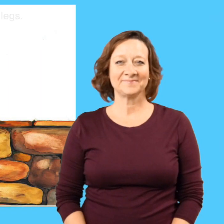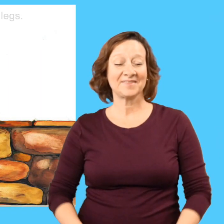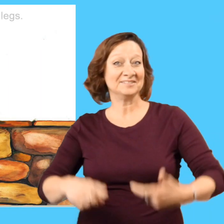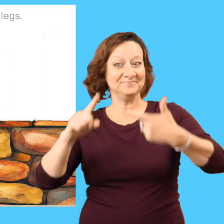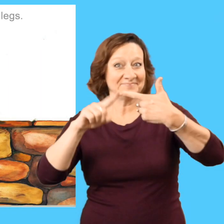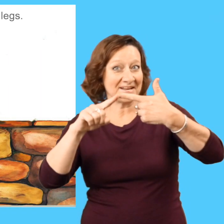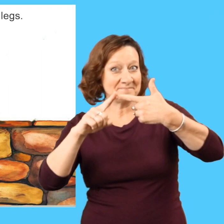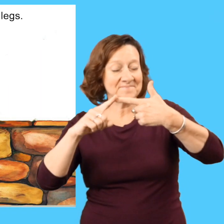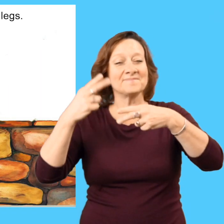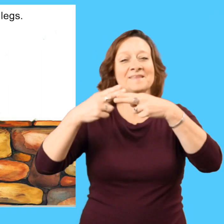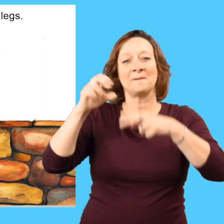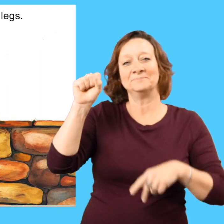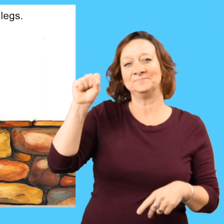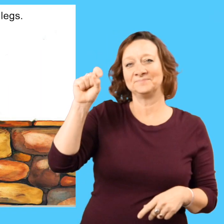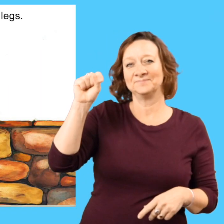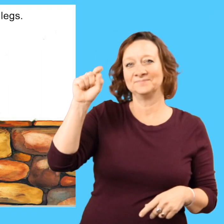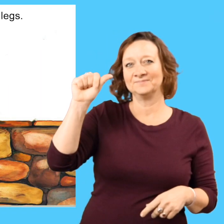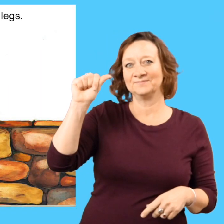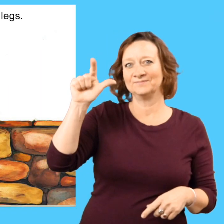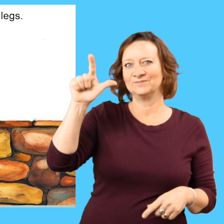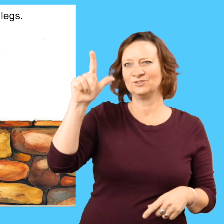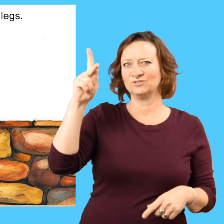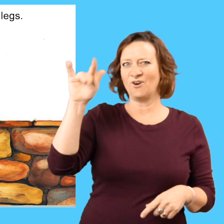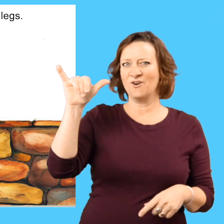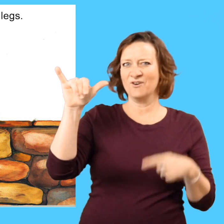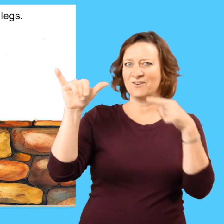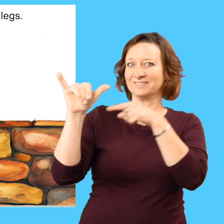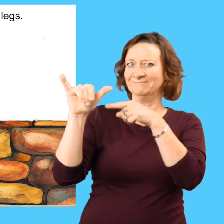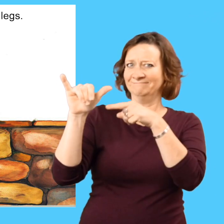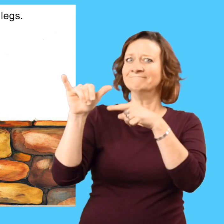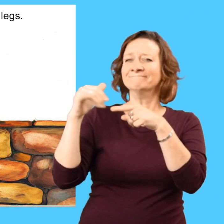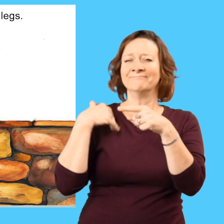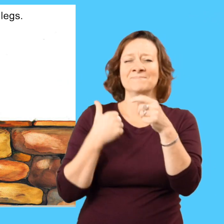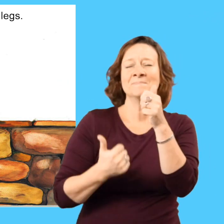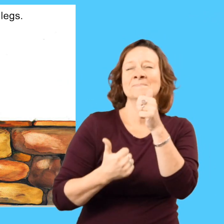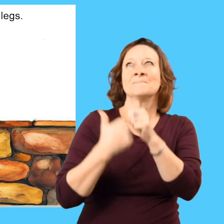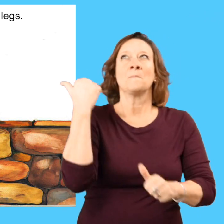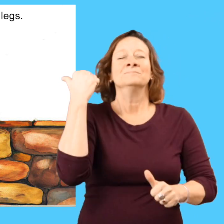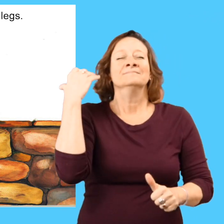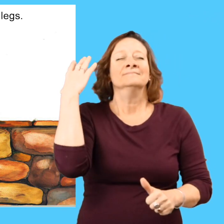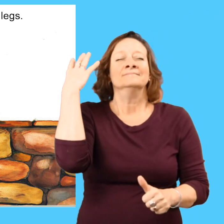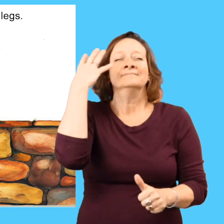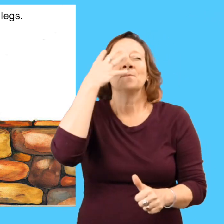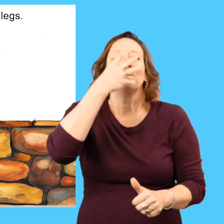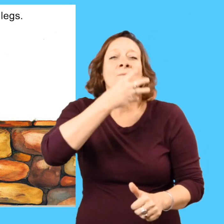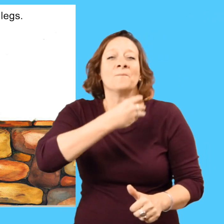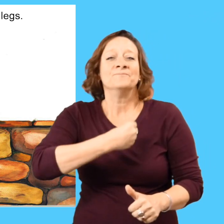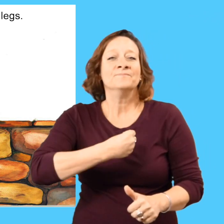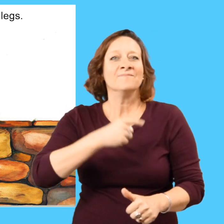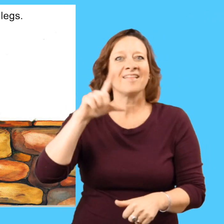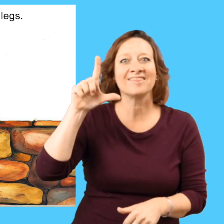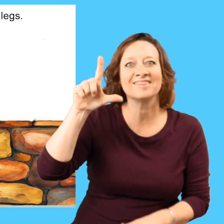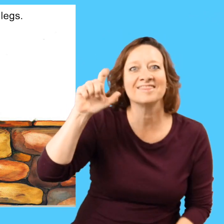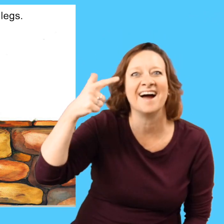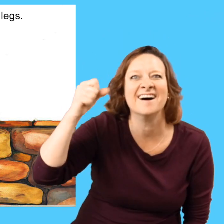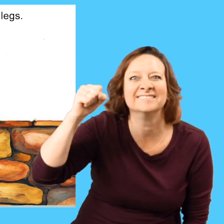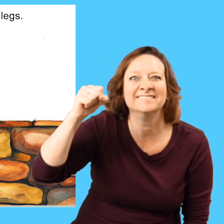The second hen, named Stalky, had the most beautiful legs.